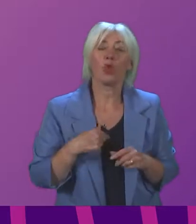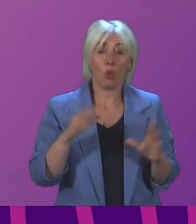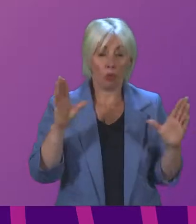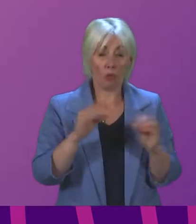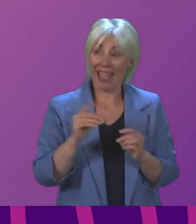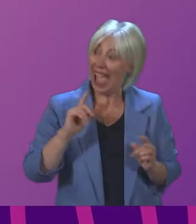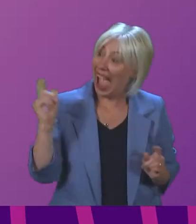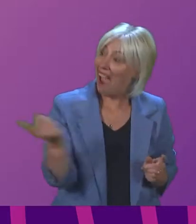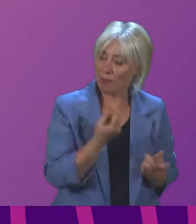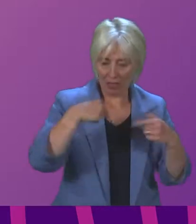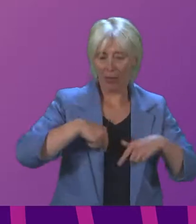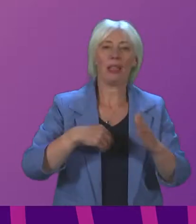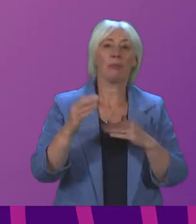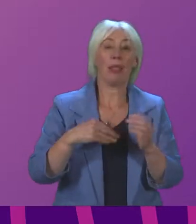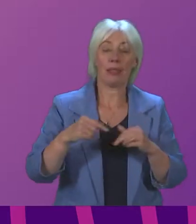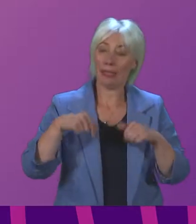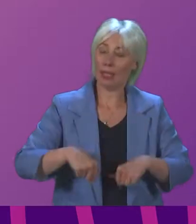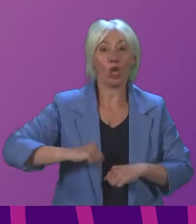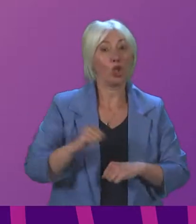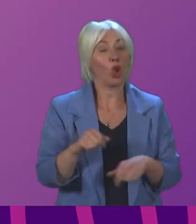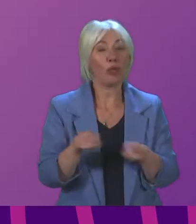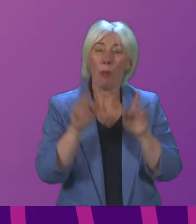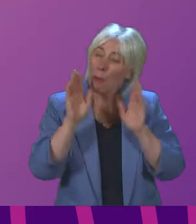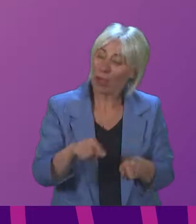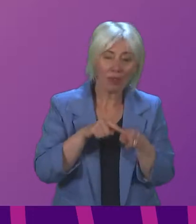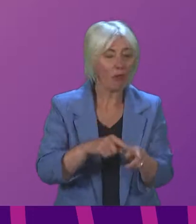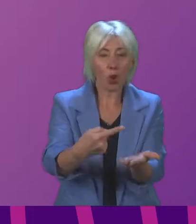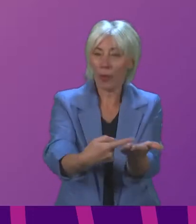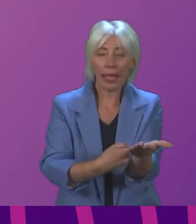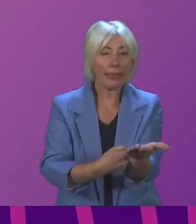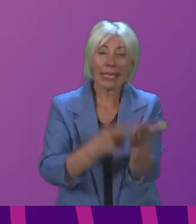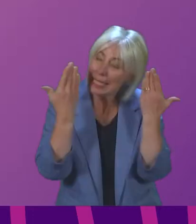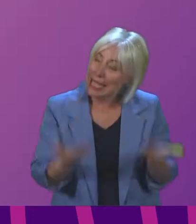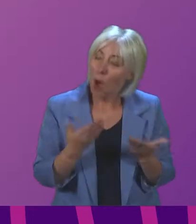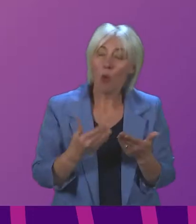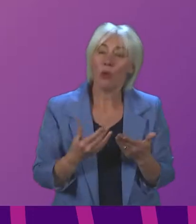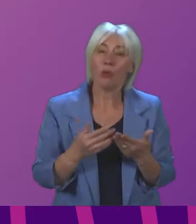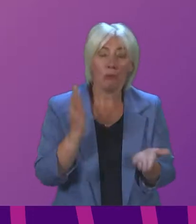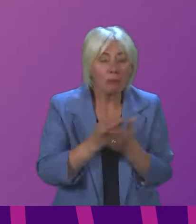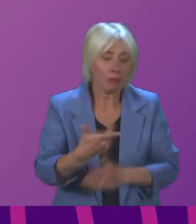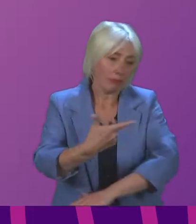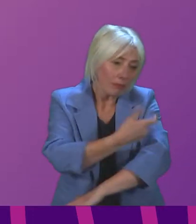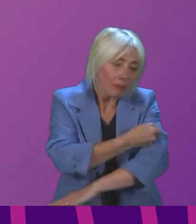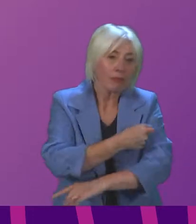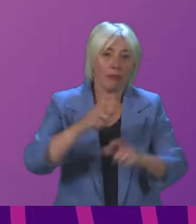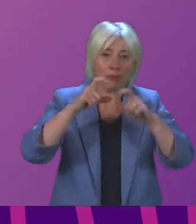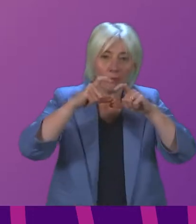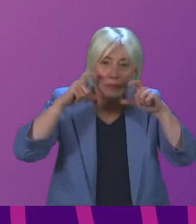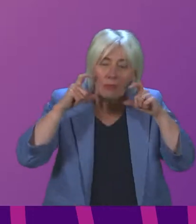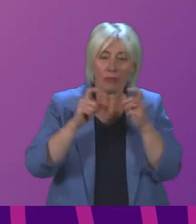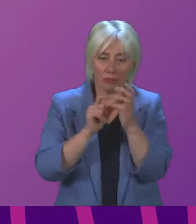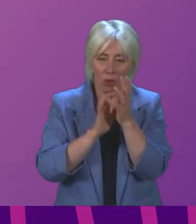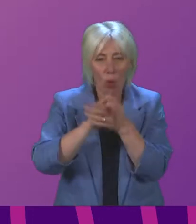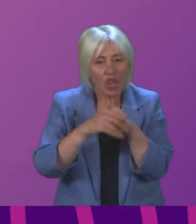one of us in this building and everyone in Scotland must adhere to the guidelines now more than ever. Get the vaccine, wear masks, wash your hands